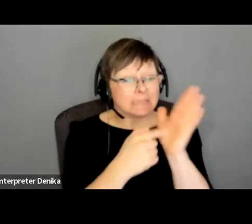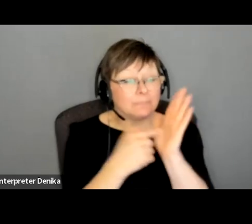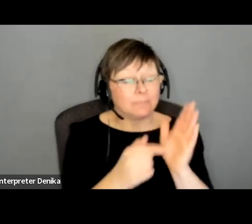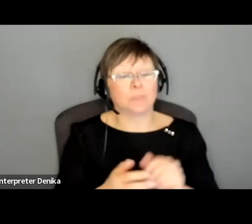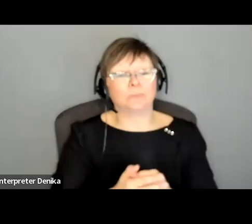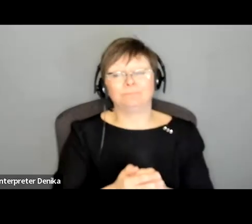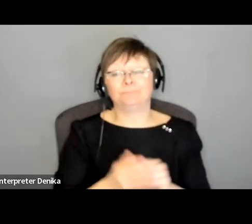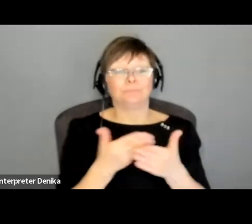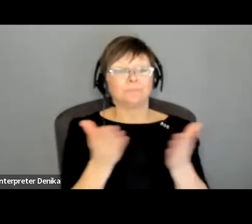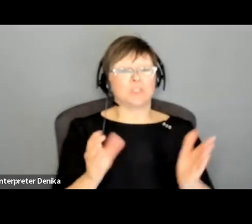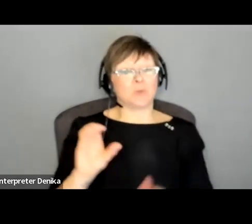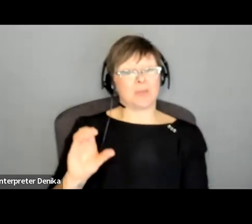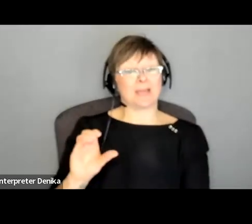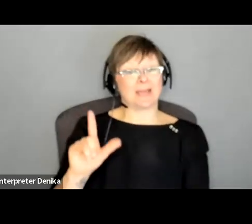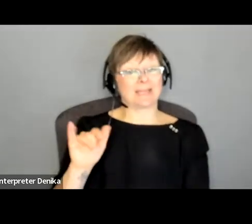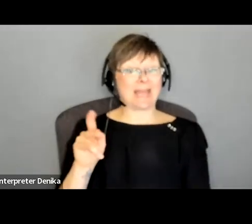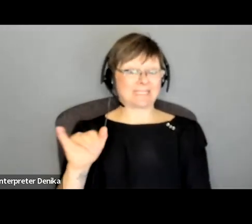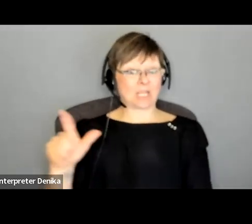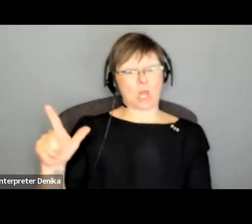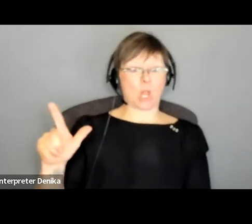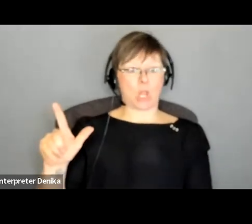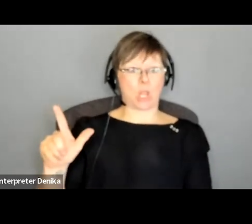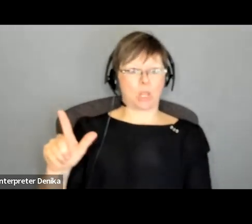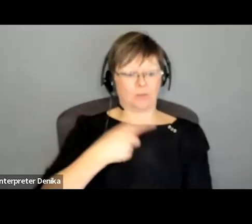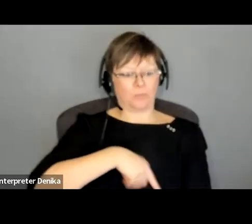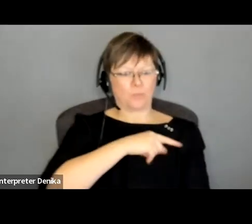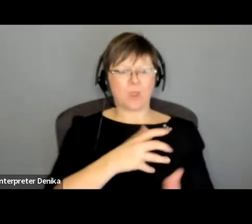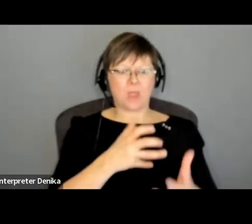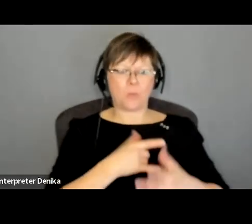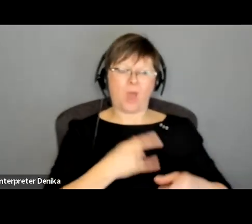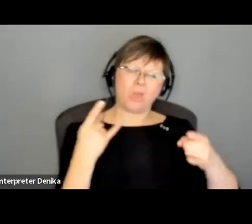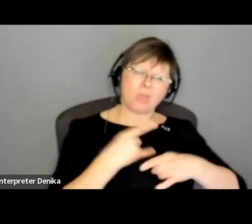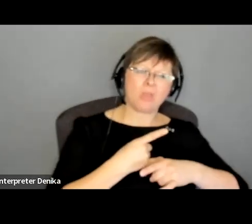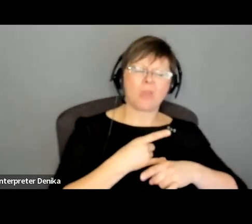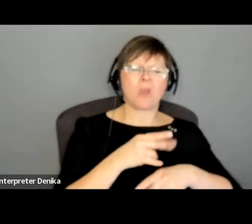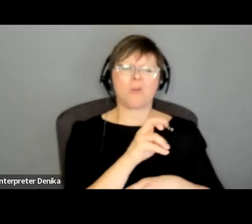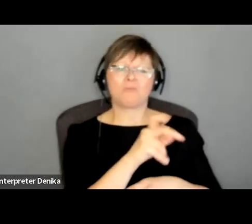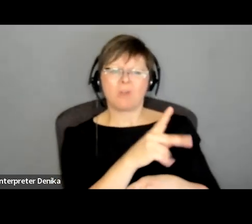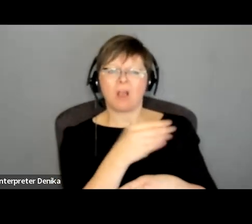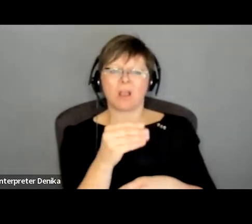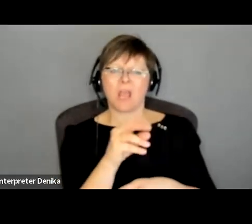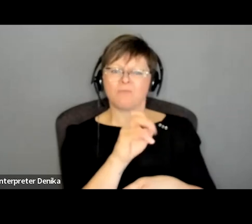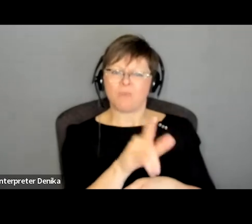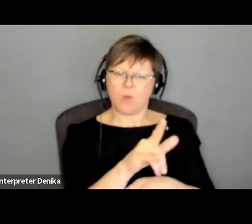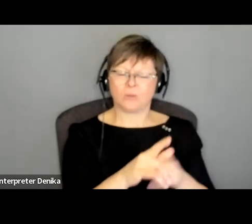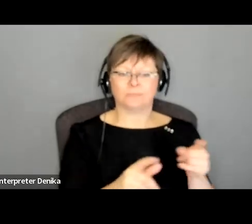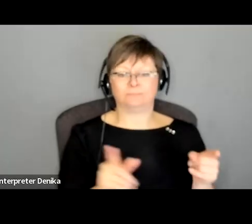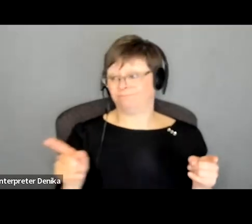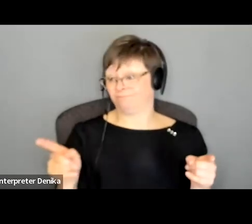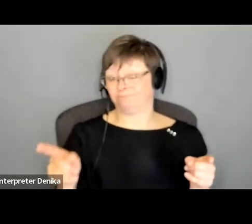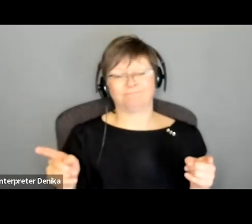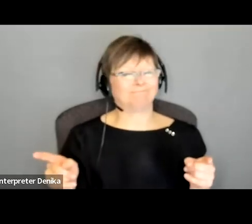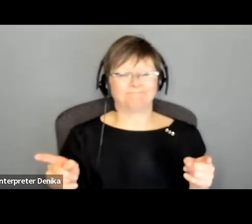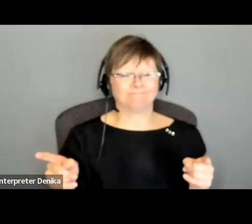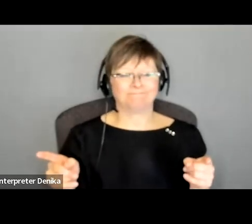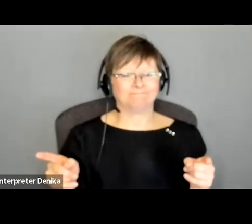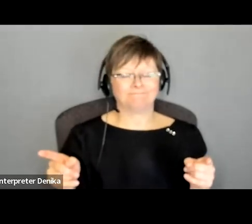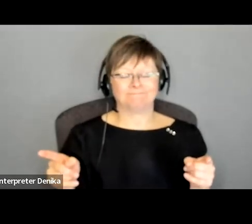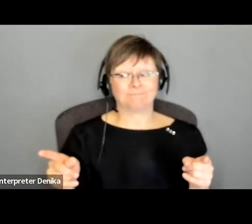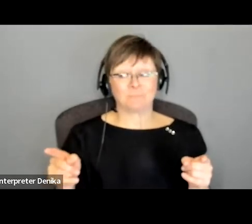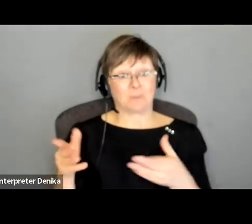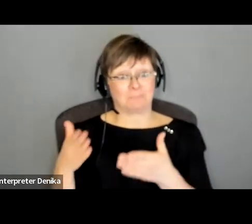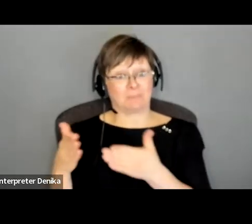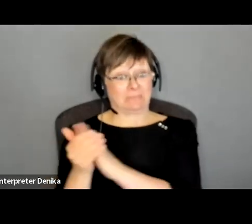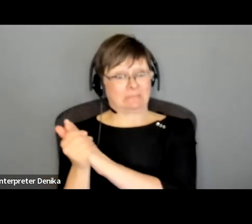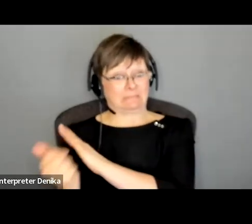classical legit kind of singer and we're looking for a rock and roll voice try as you might as talented as you are that may not